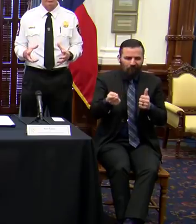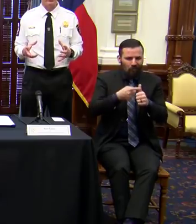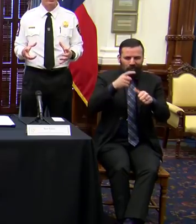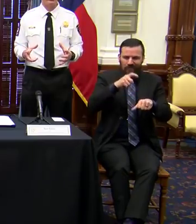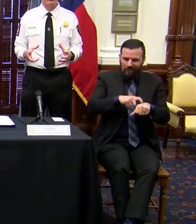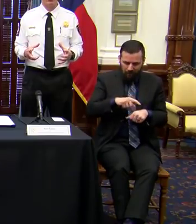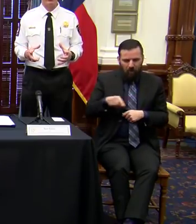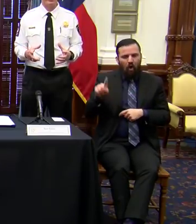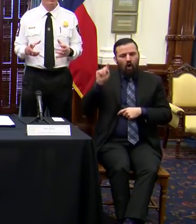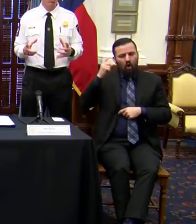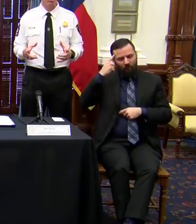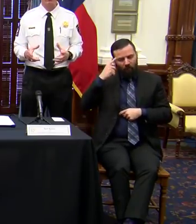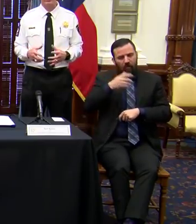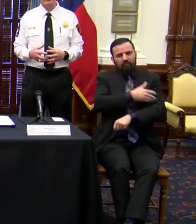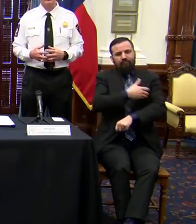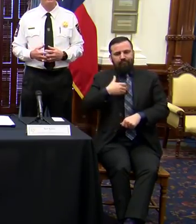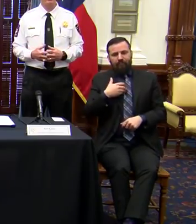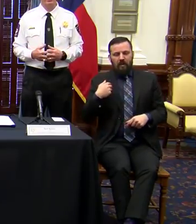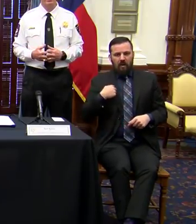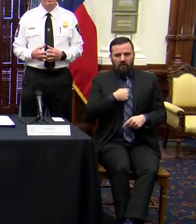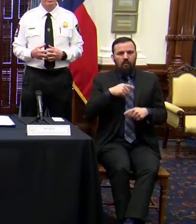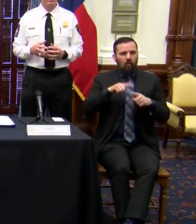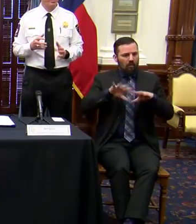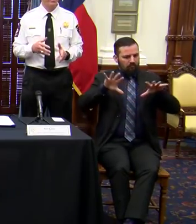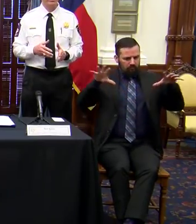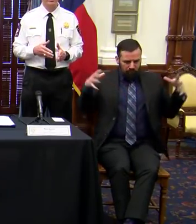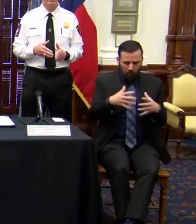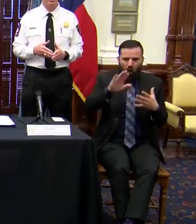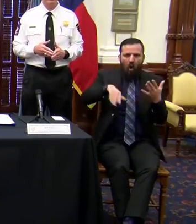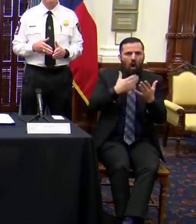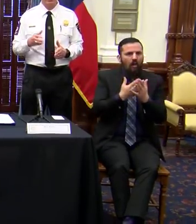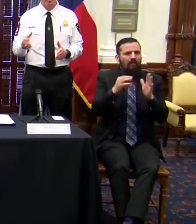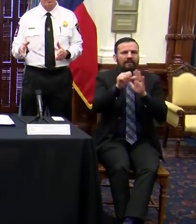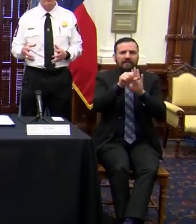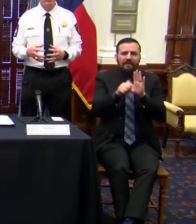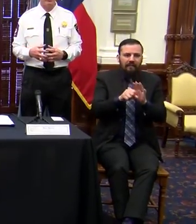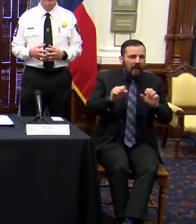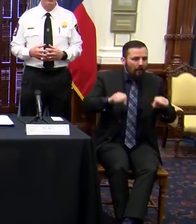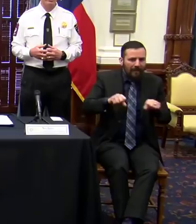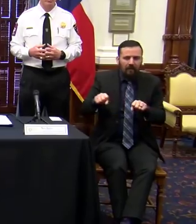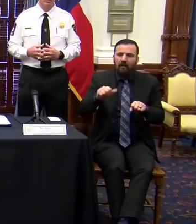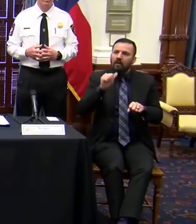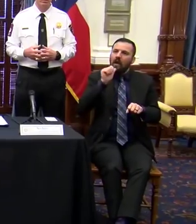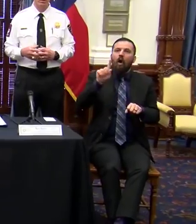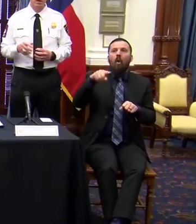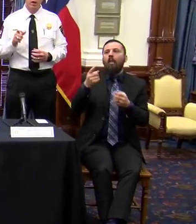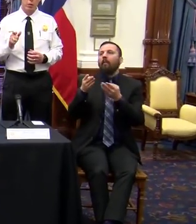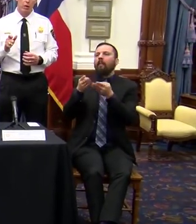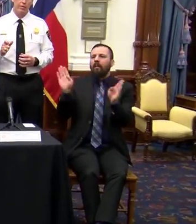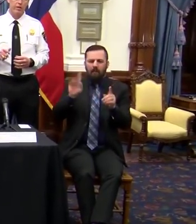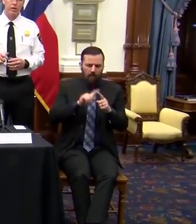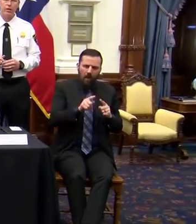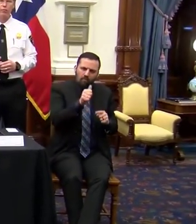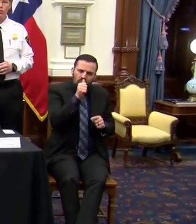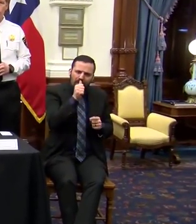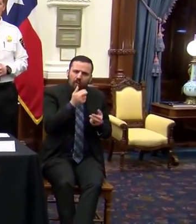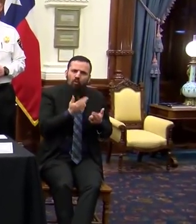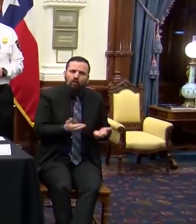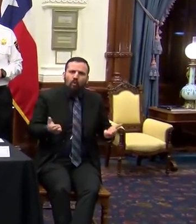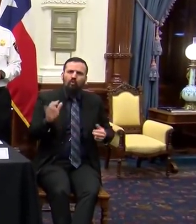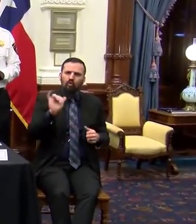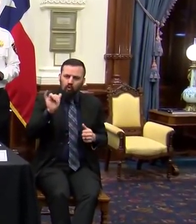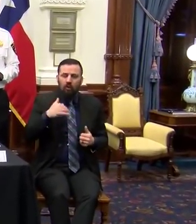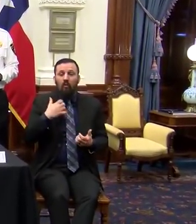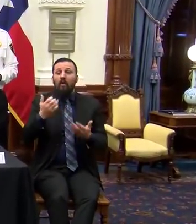The Governor has charged us with bringing all of the state's capabilities together, not just the public, but the private resources as well. I want to thank again the first